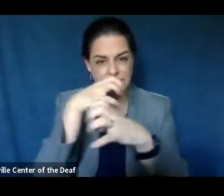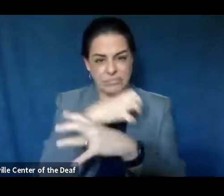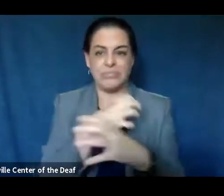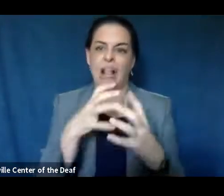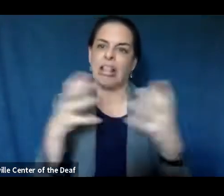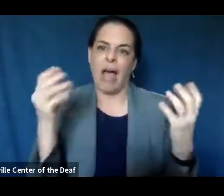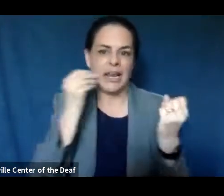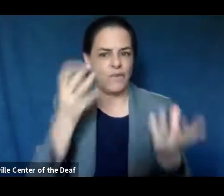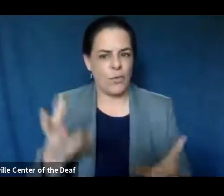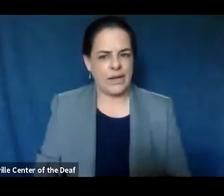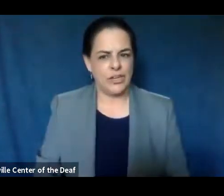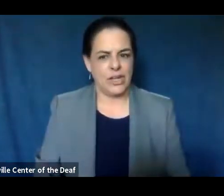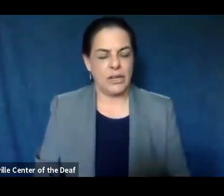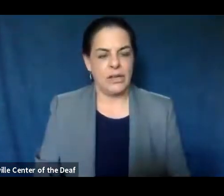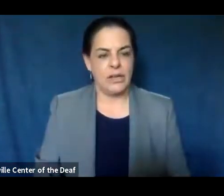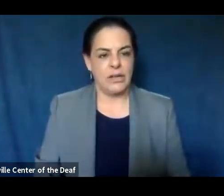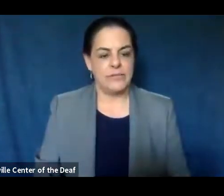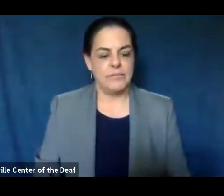information there.